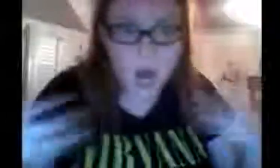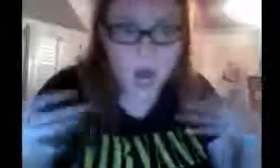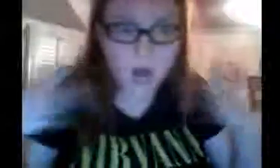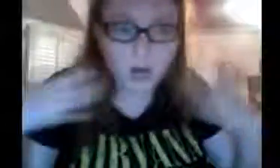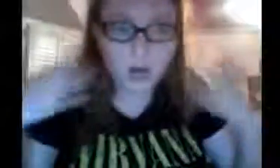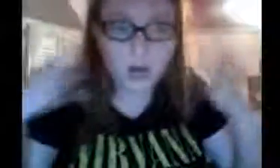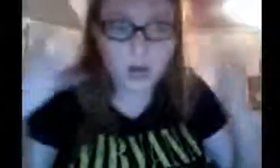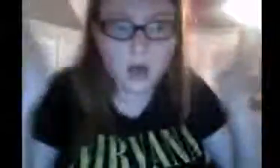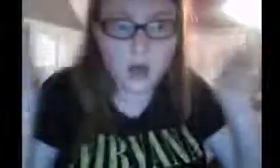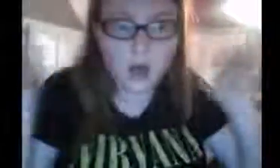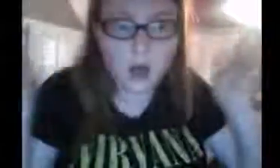Girl! Gossip